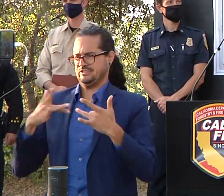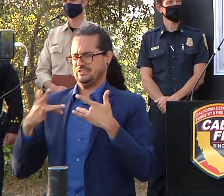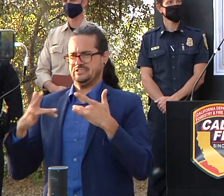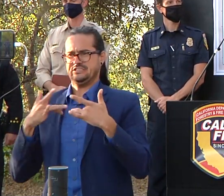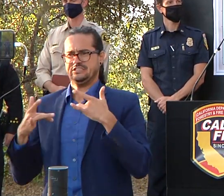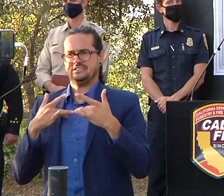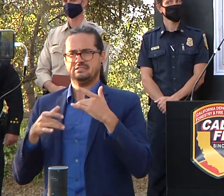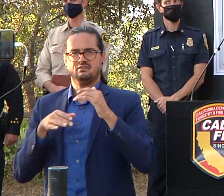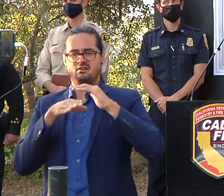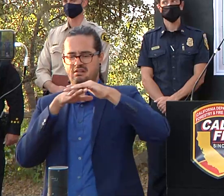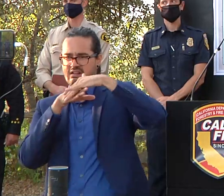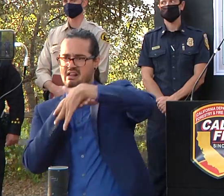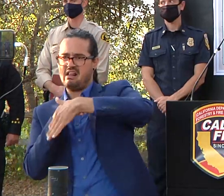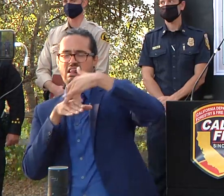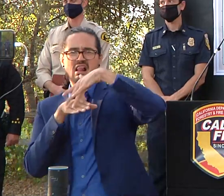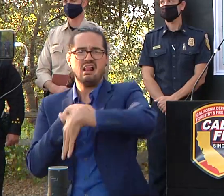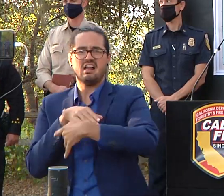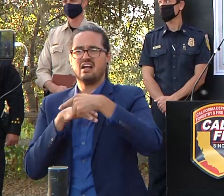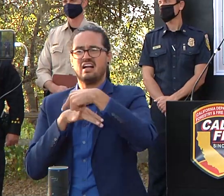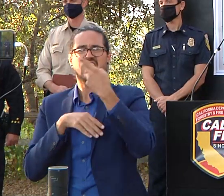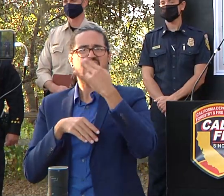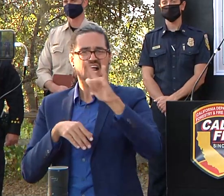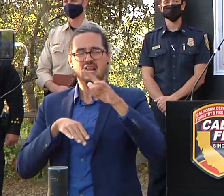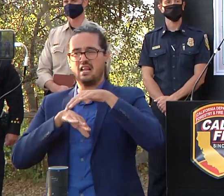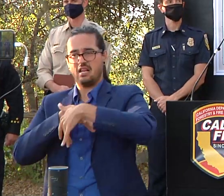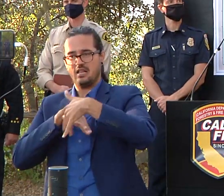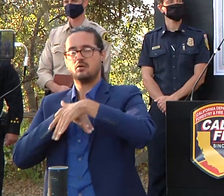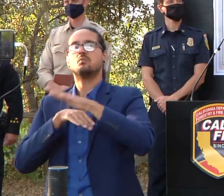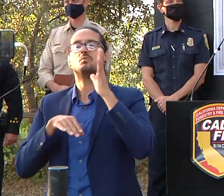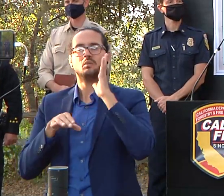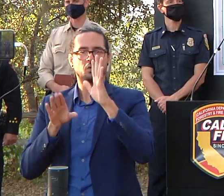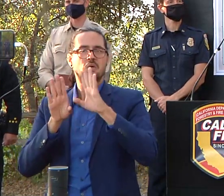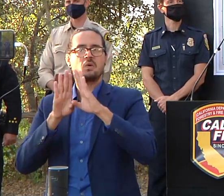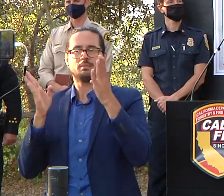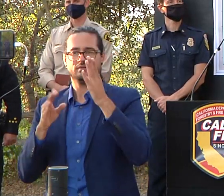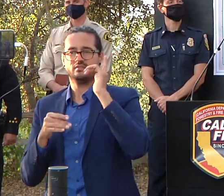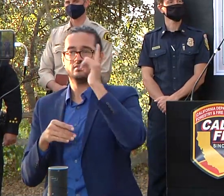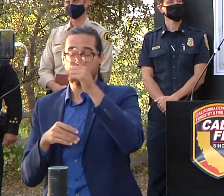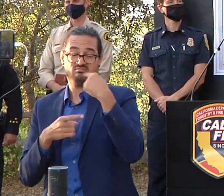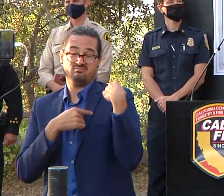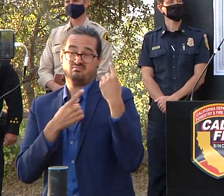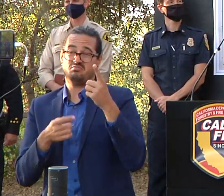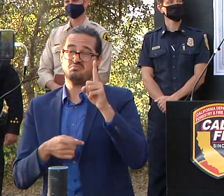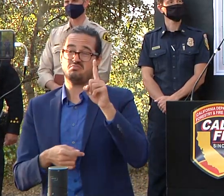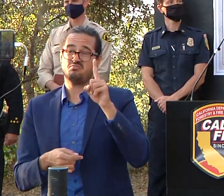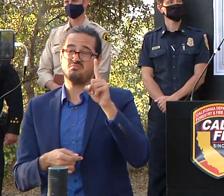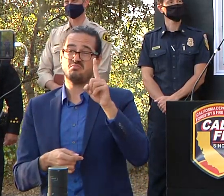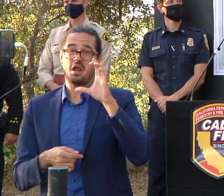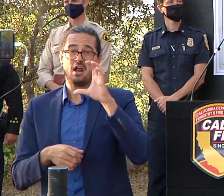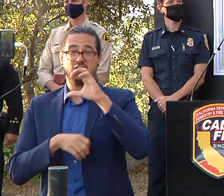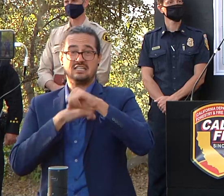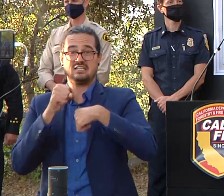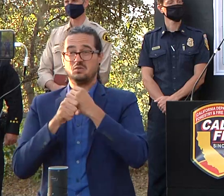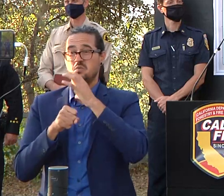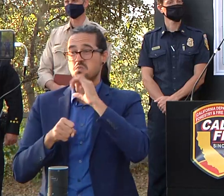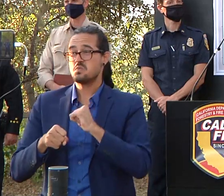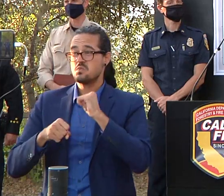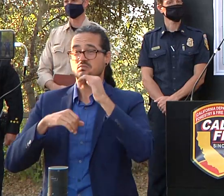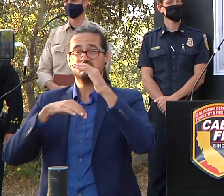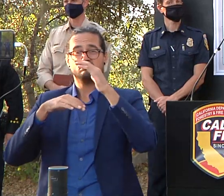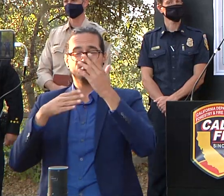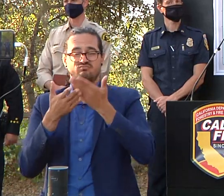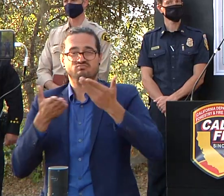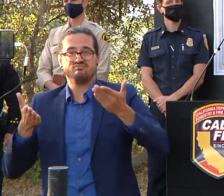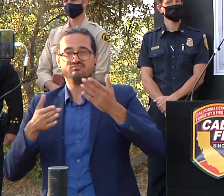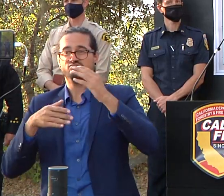one that's over 100 years of infrastructure out there and we're trying to clean it up in over 100 hours